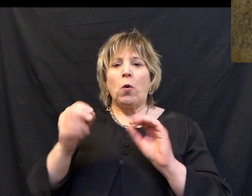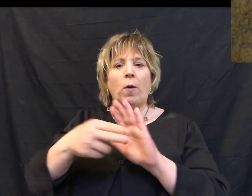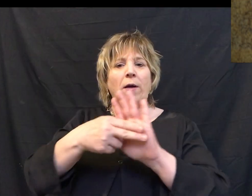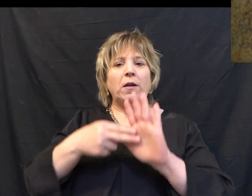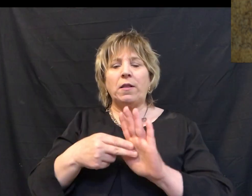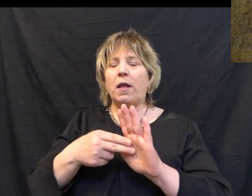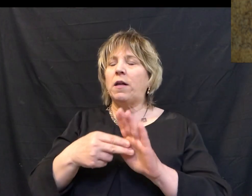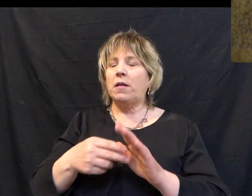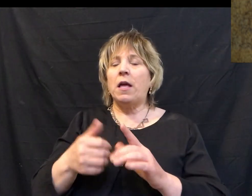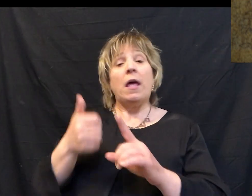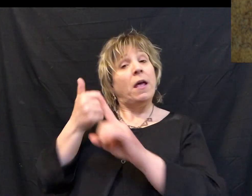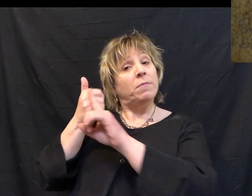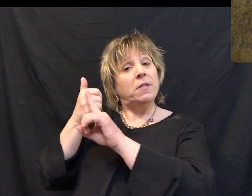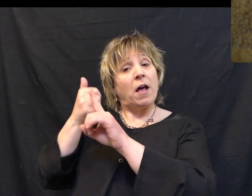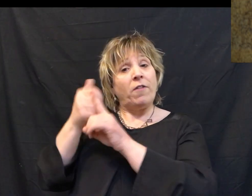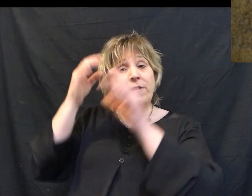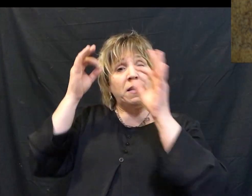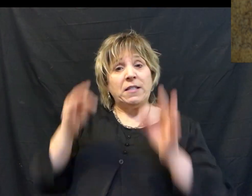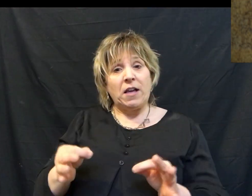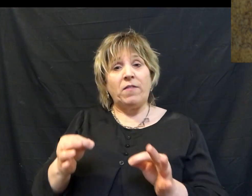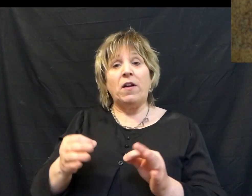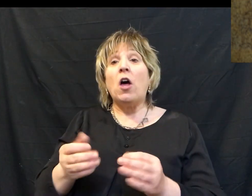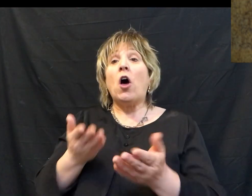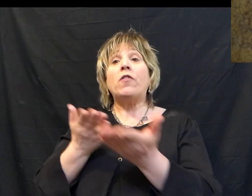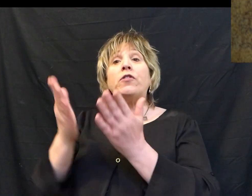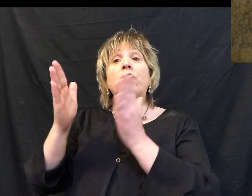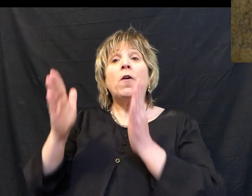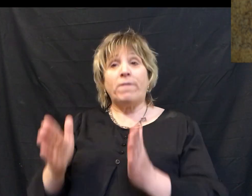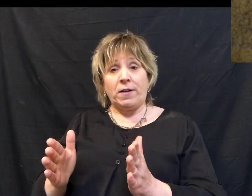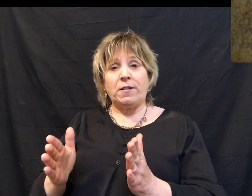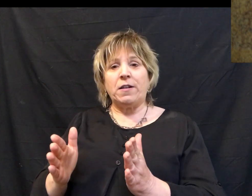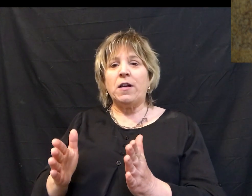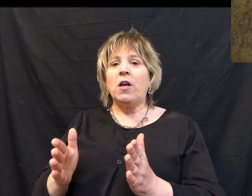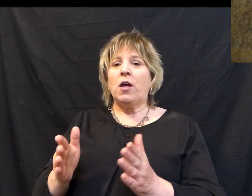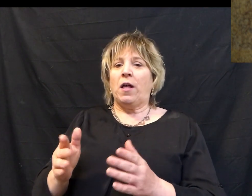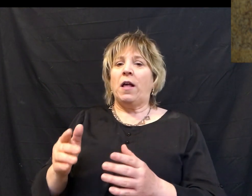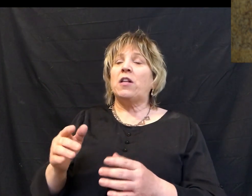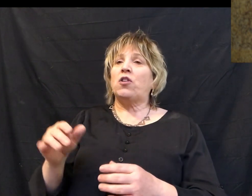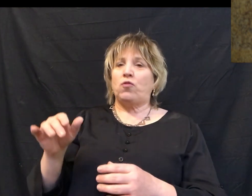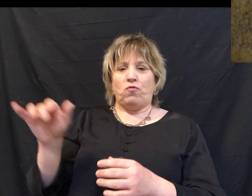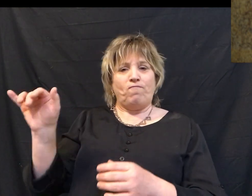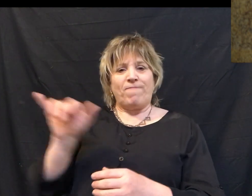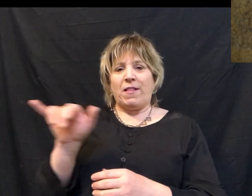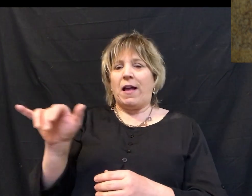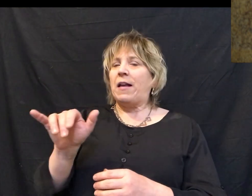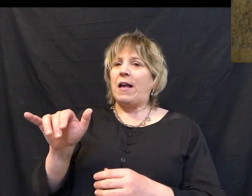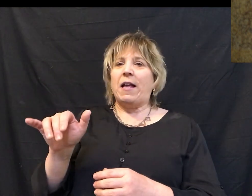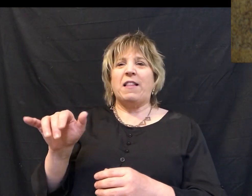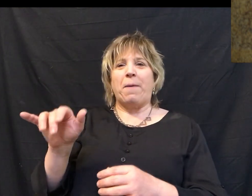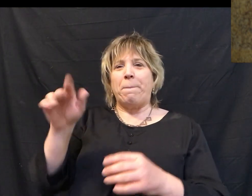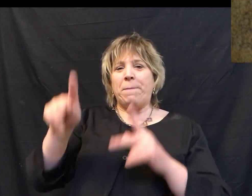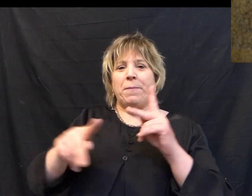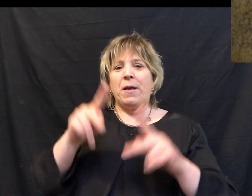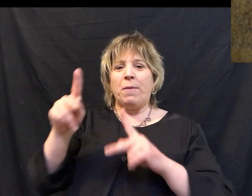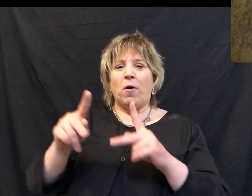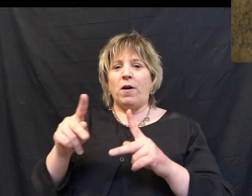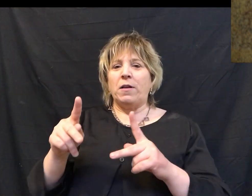of no reputation, that he took upon himself the form of a servant, was made in likeness of men, and being found